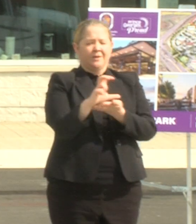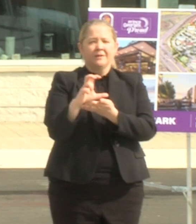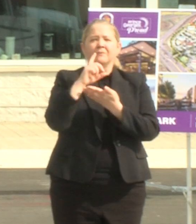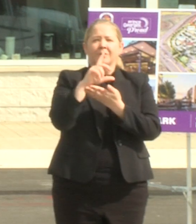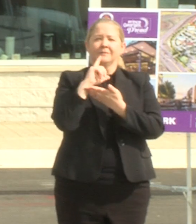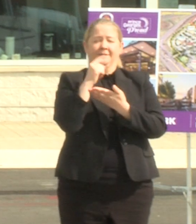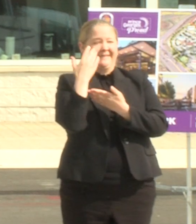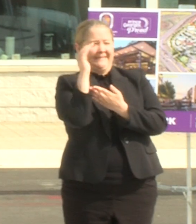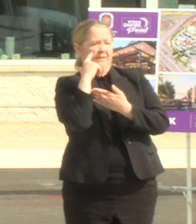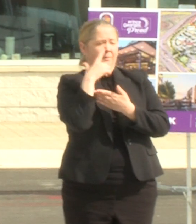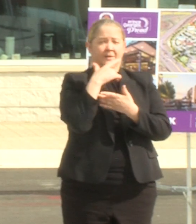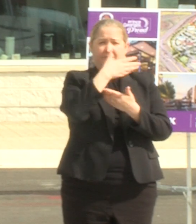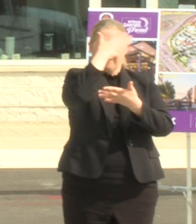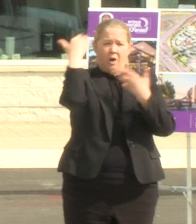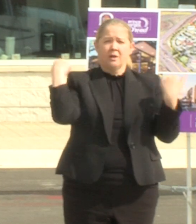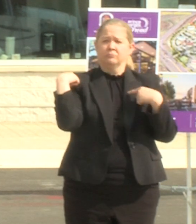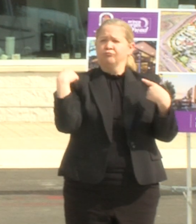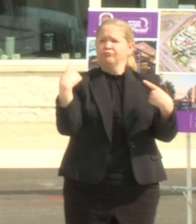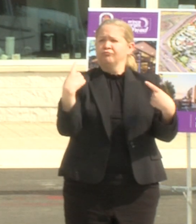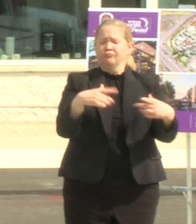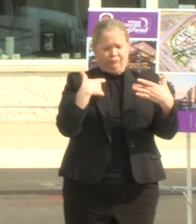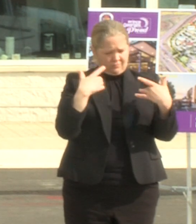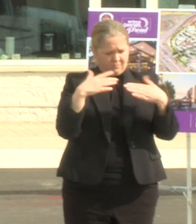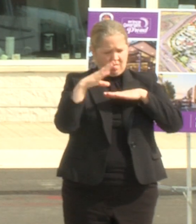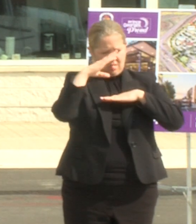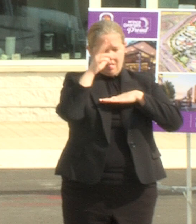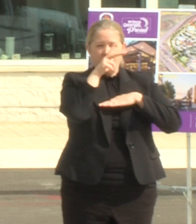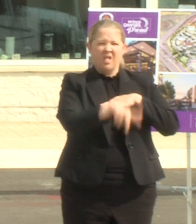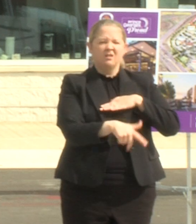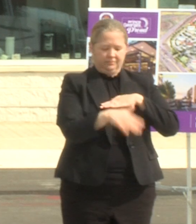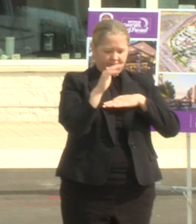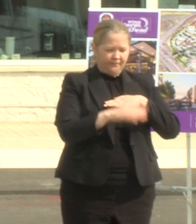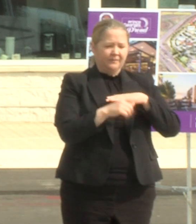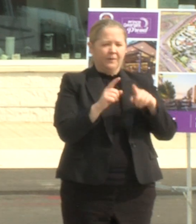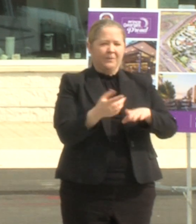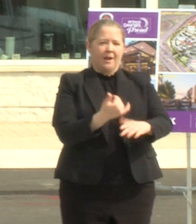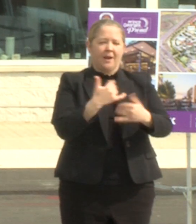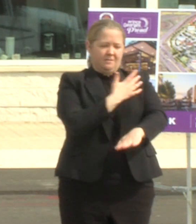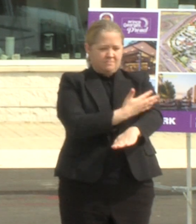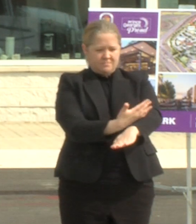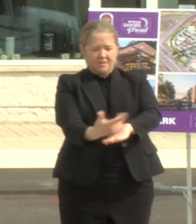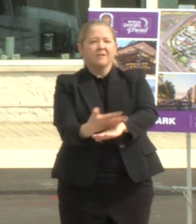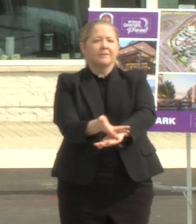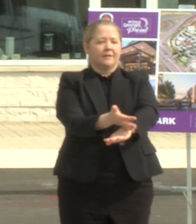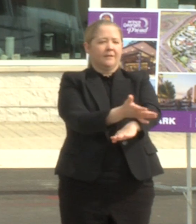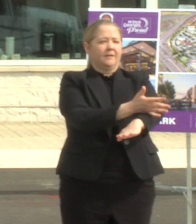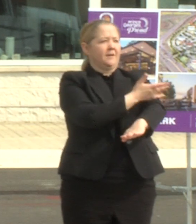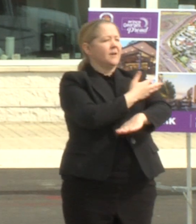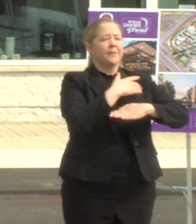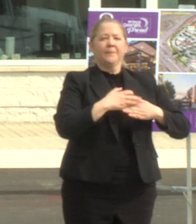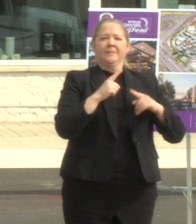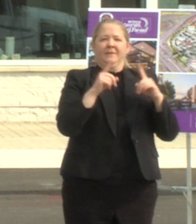appears to be a forgotten corridor with such a rich history but that tcb is committed to contribute its time its resources to the transformation to prince george's